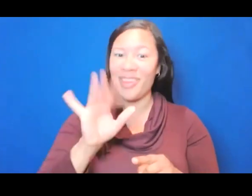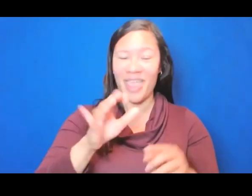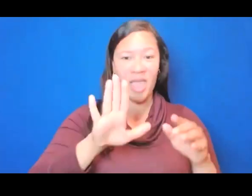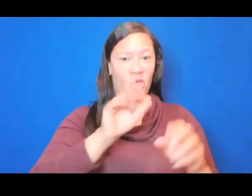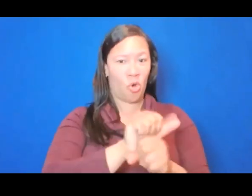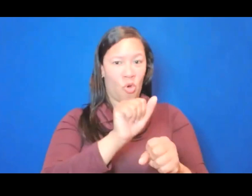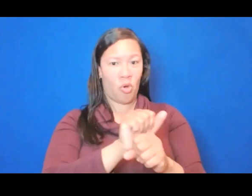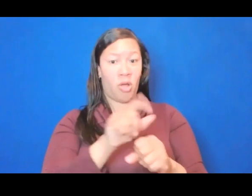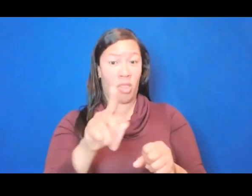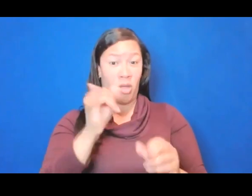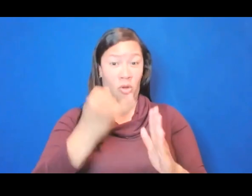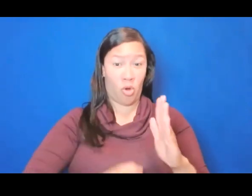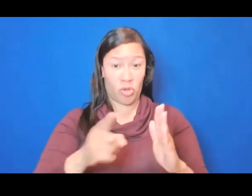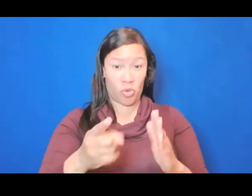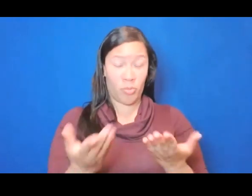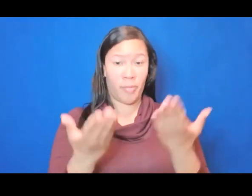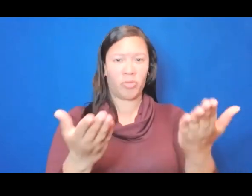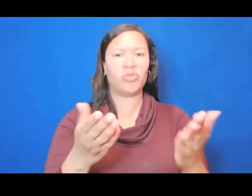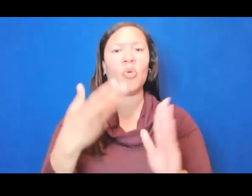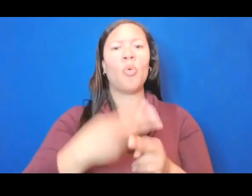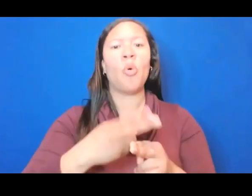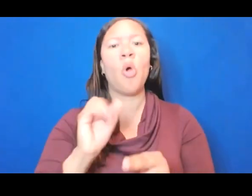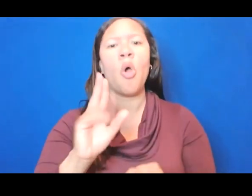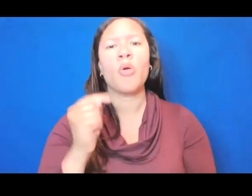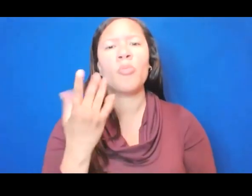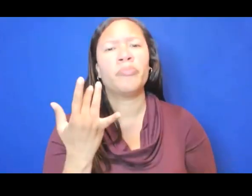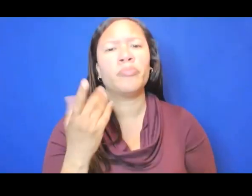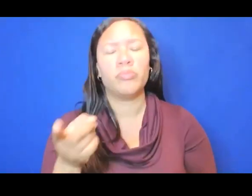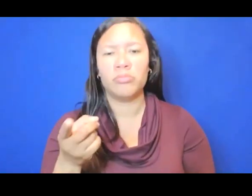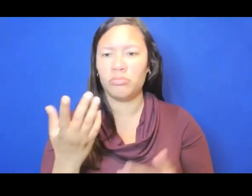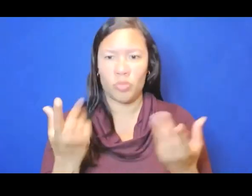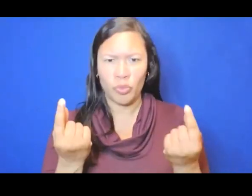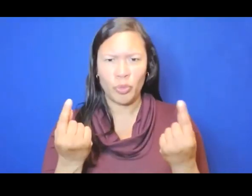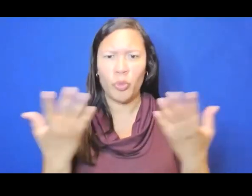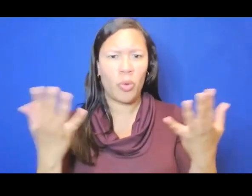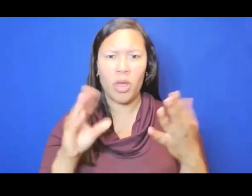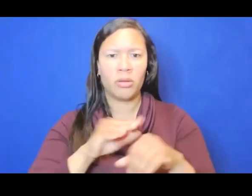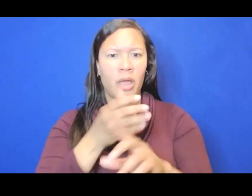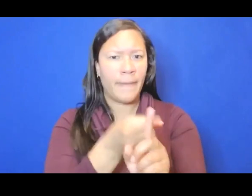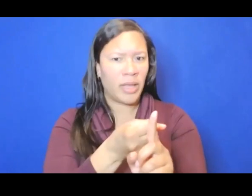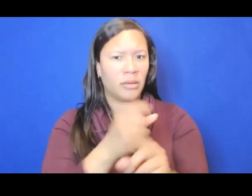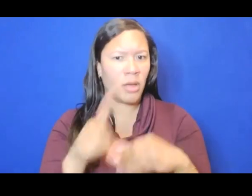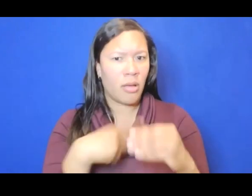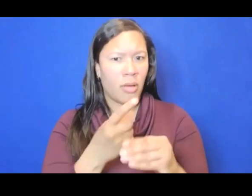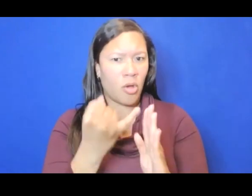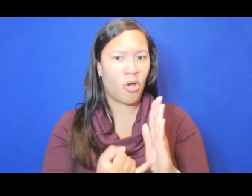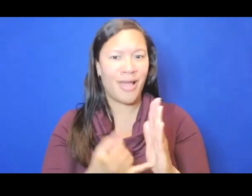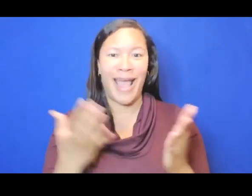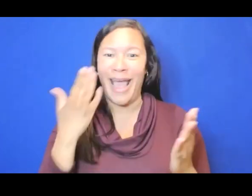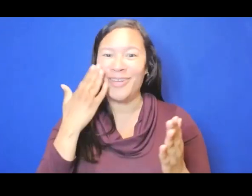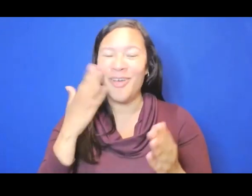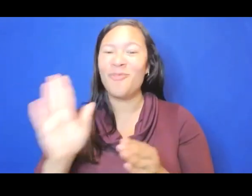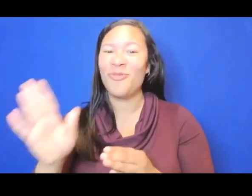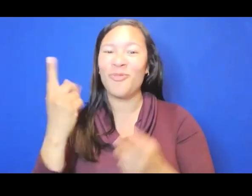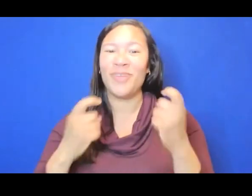you're proposing art, and what is it doing, and what is its impact as a piece of art? Okay. I know I didn't get to a lot of your